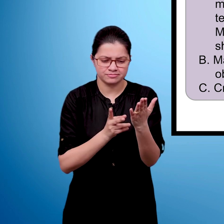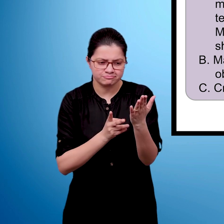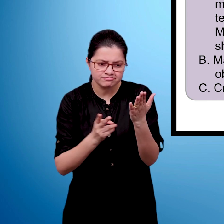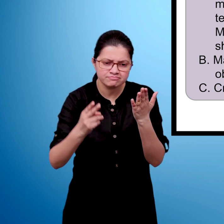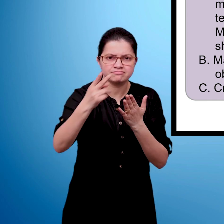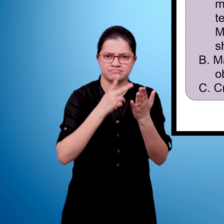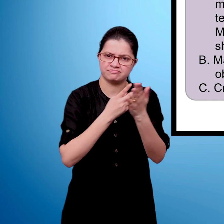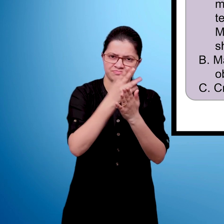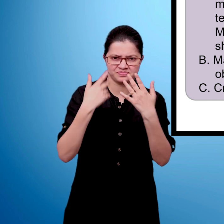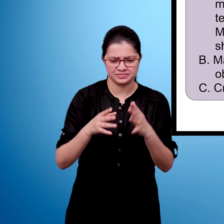and play with it.